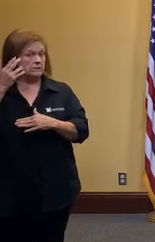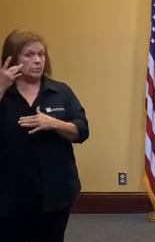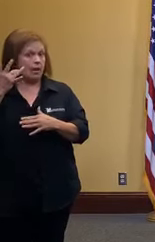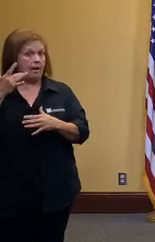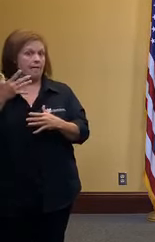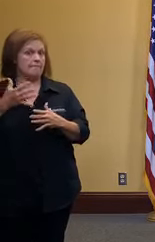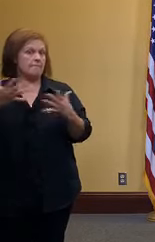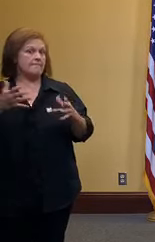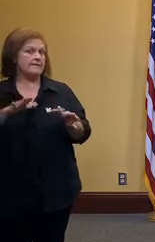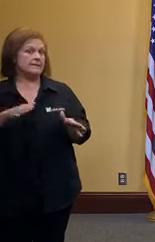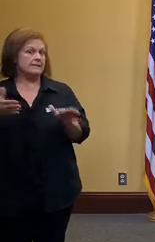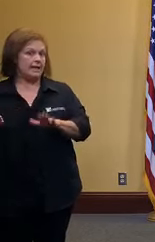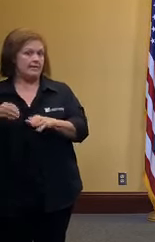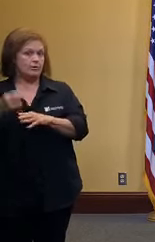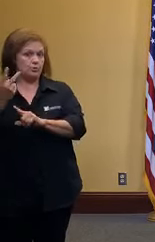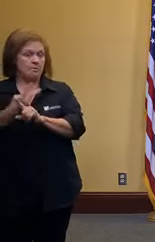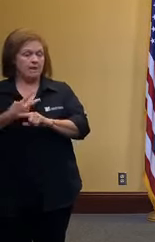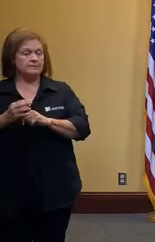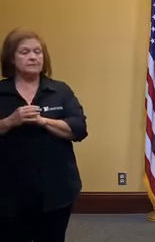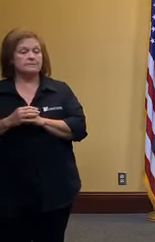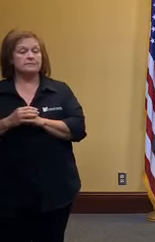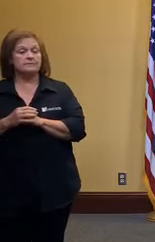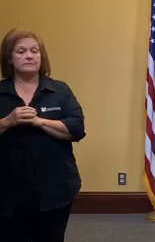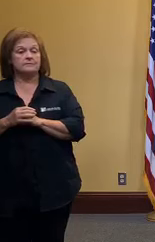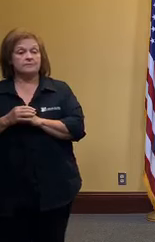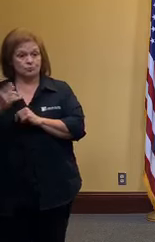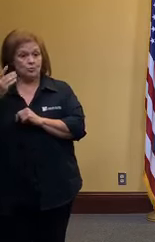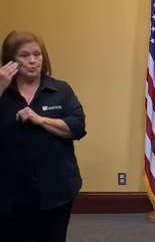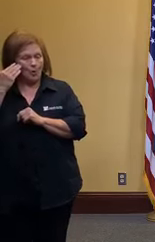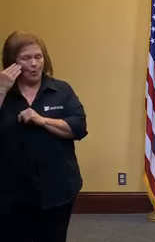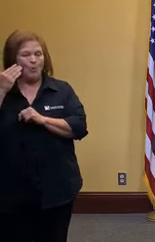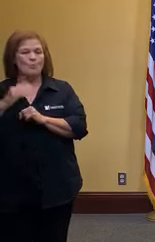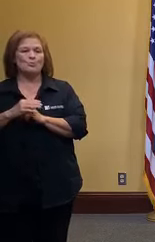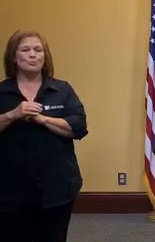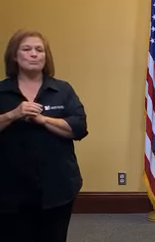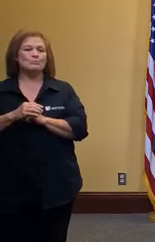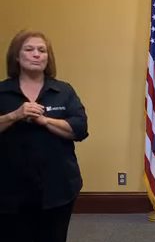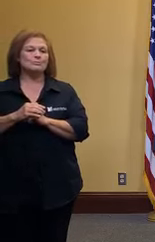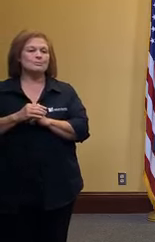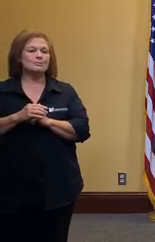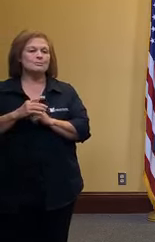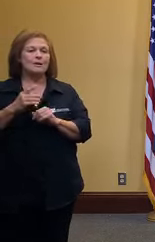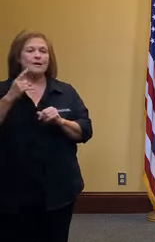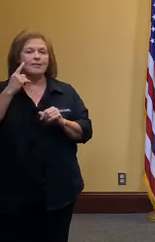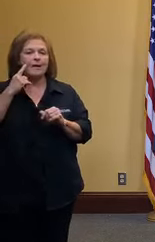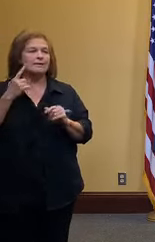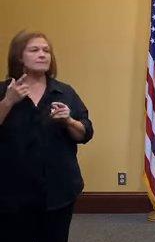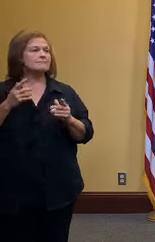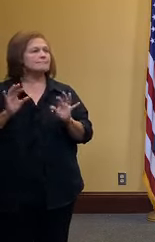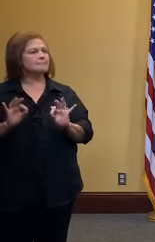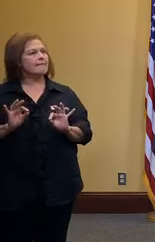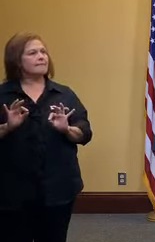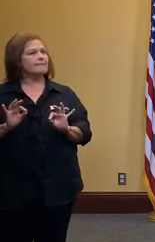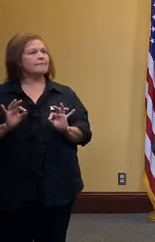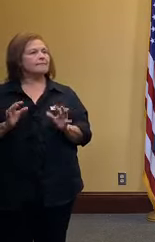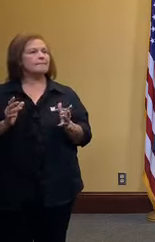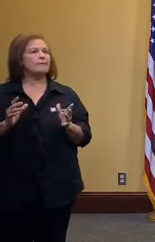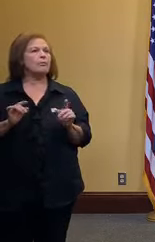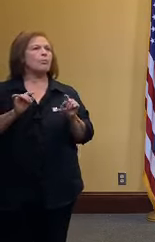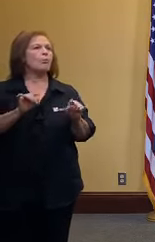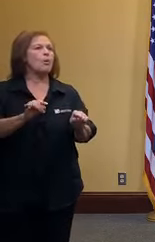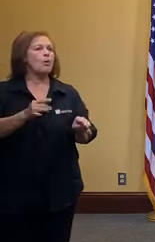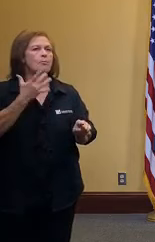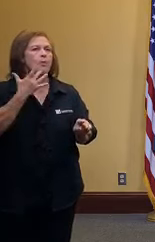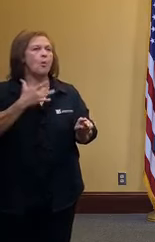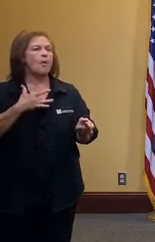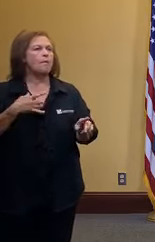we know that many cases and deaths start from a seemingly normal harmless ritual of daily life a birthday party